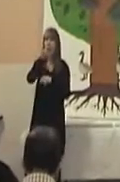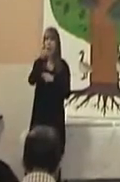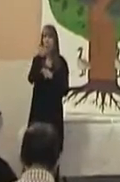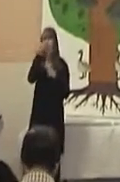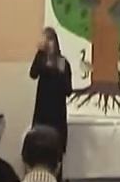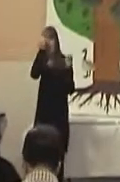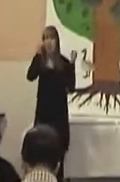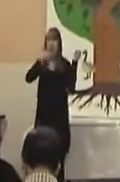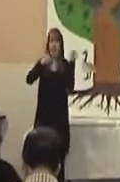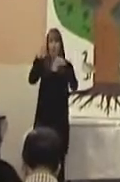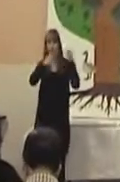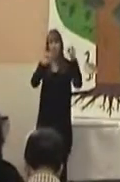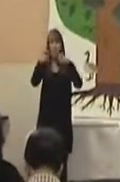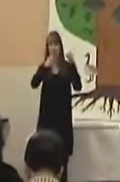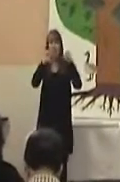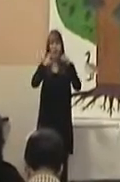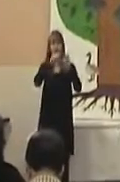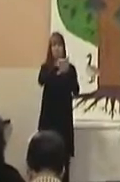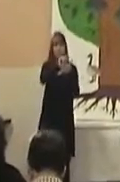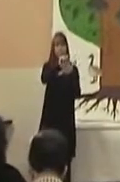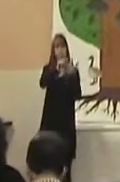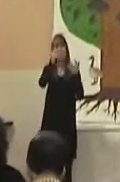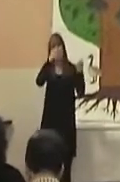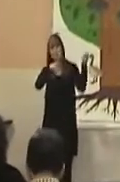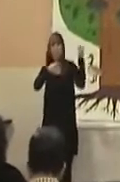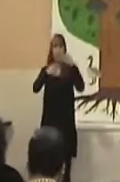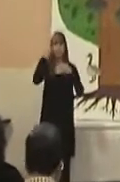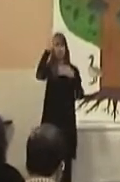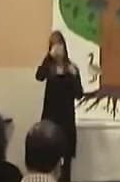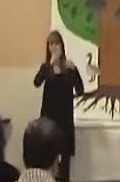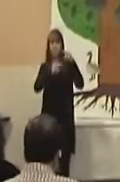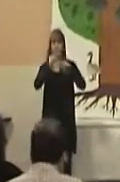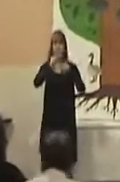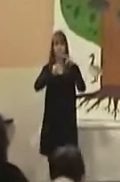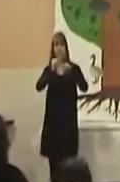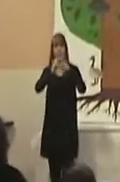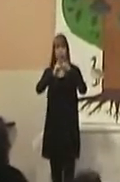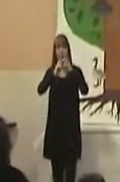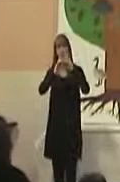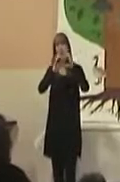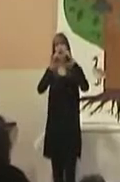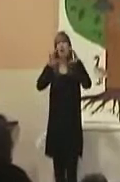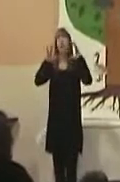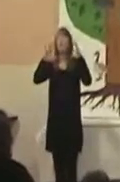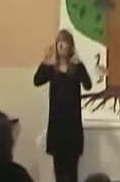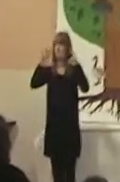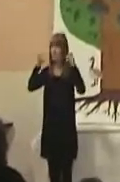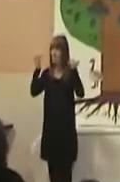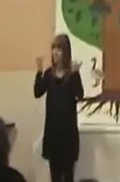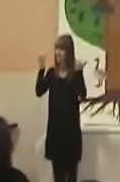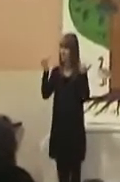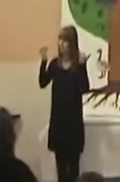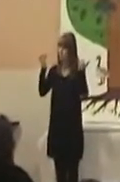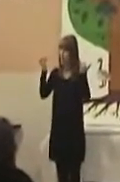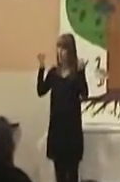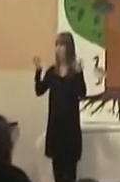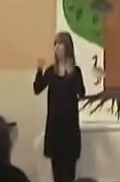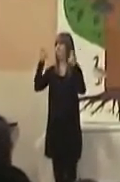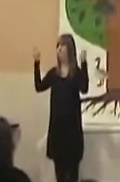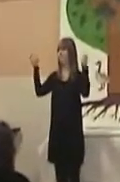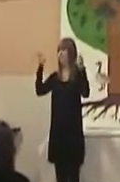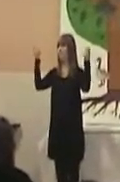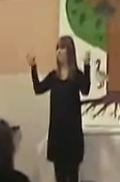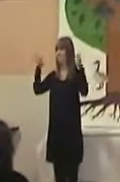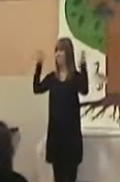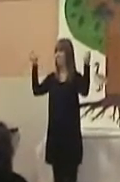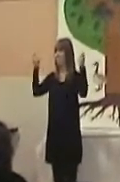long time to make this happen. And so, today, we get to have this ceremonial activity where we formally